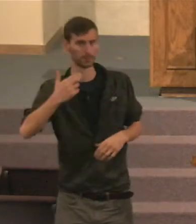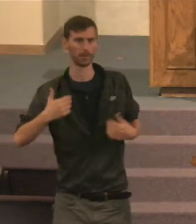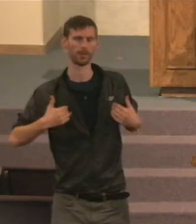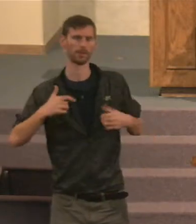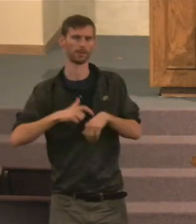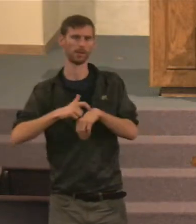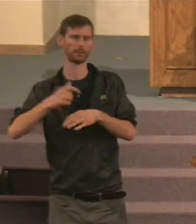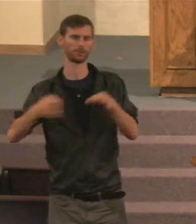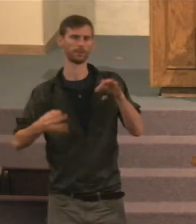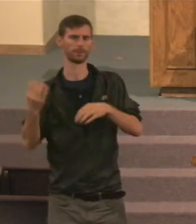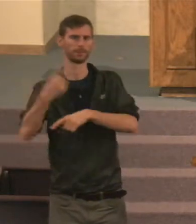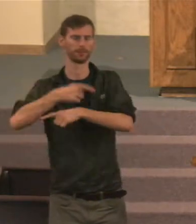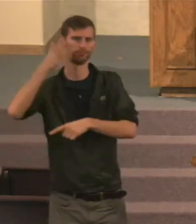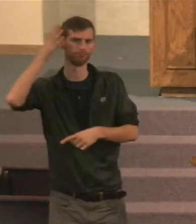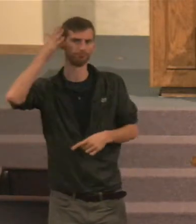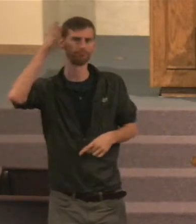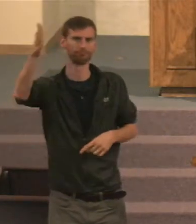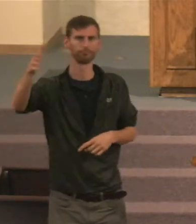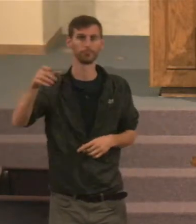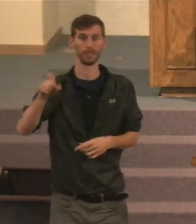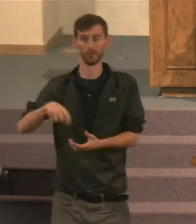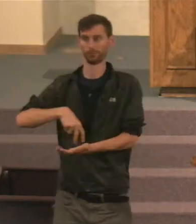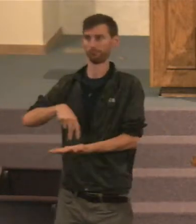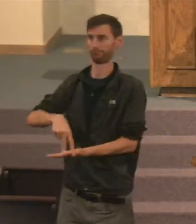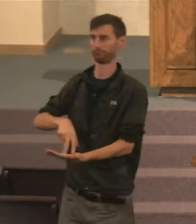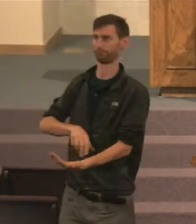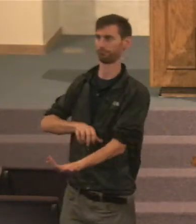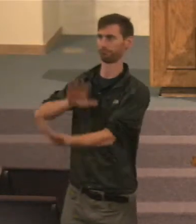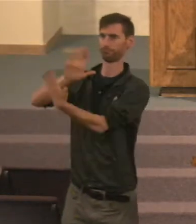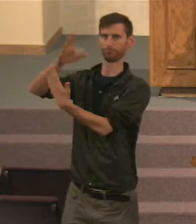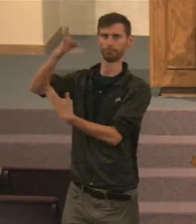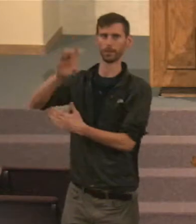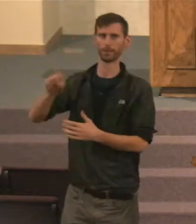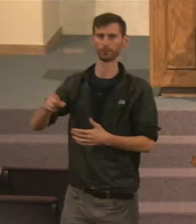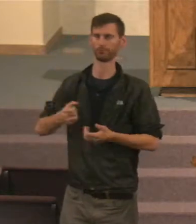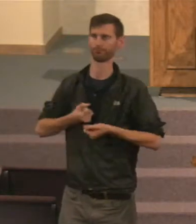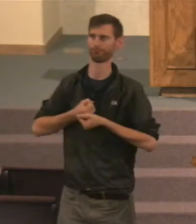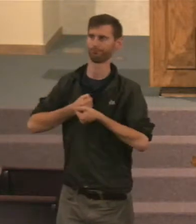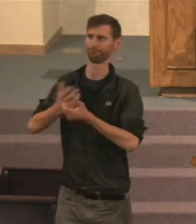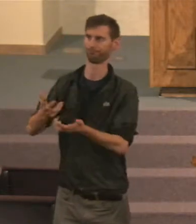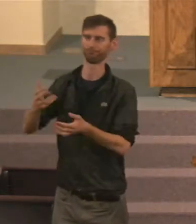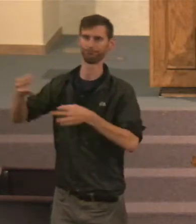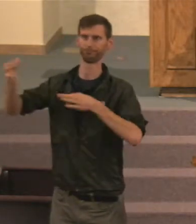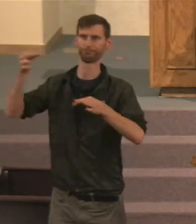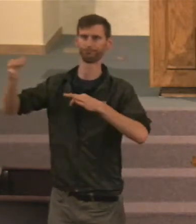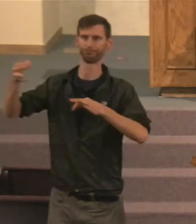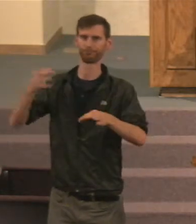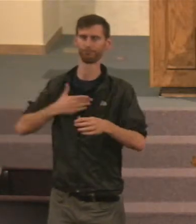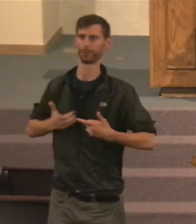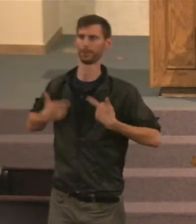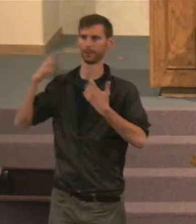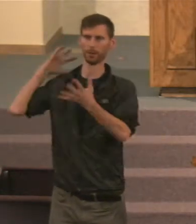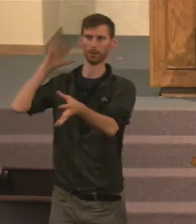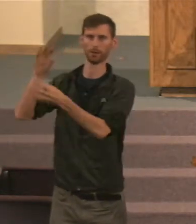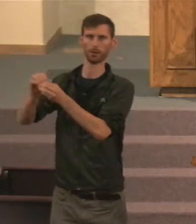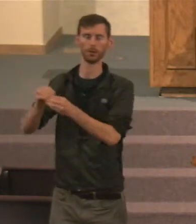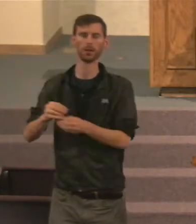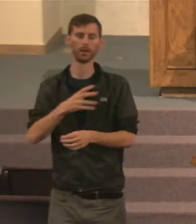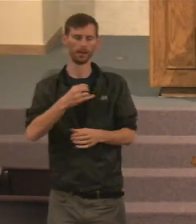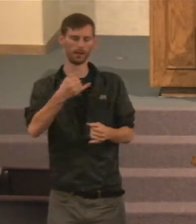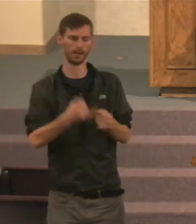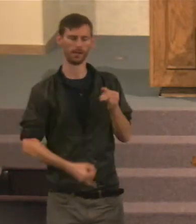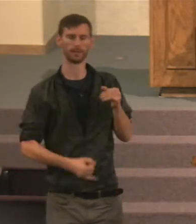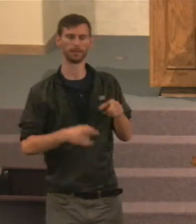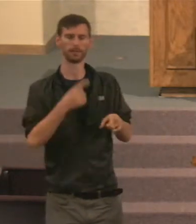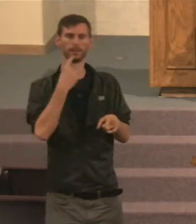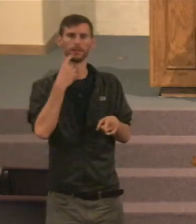That we'll have to stand before God, To give an account, To him. And then he ends it here, In verse 8, This section with words, Vanity of vanity,